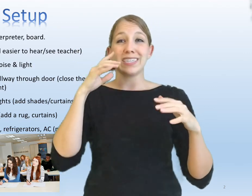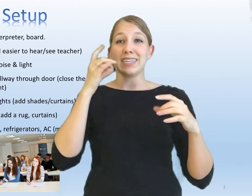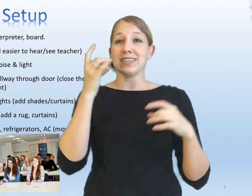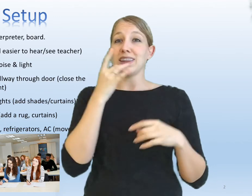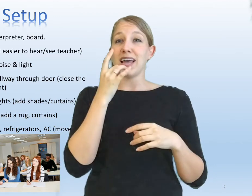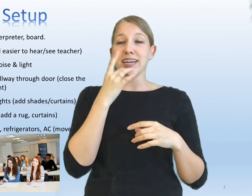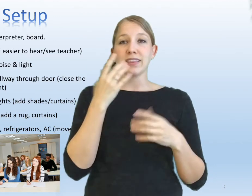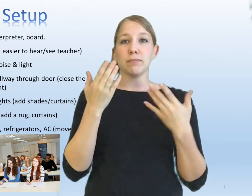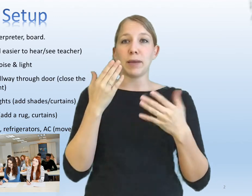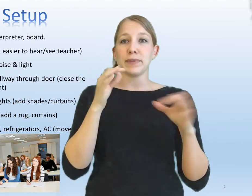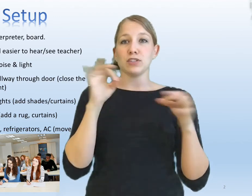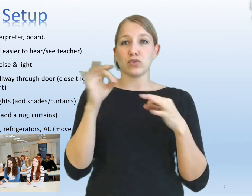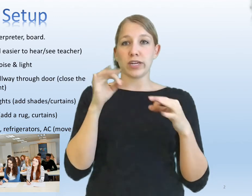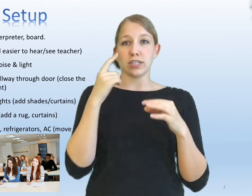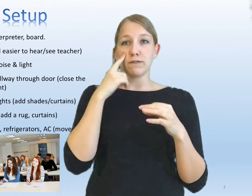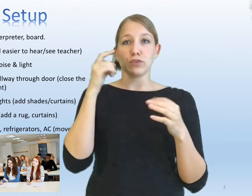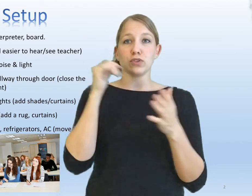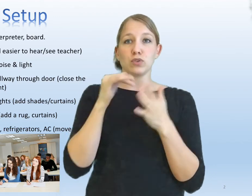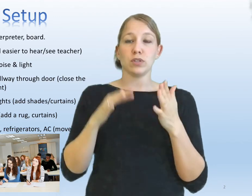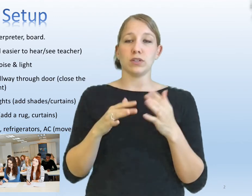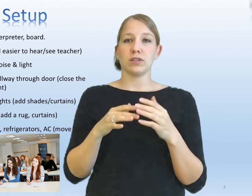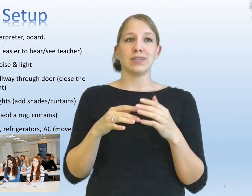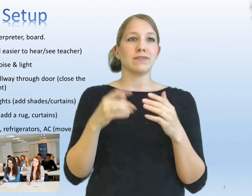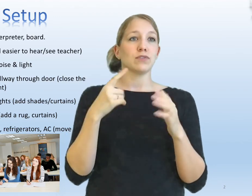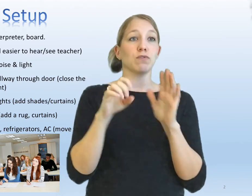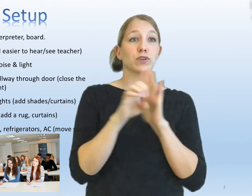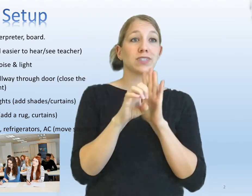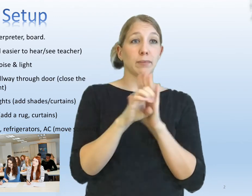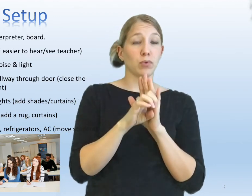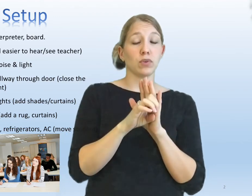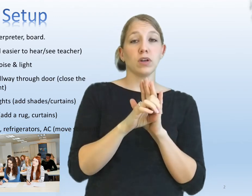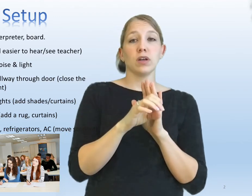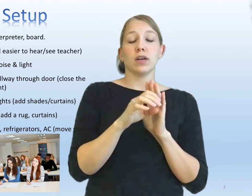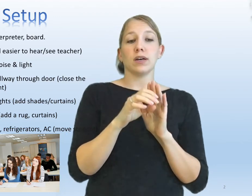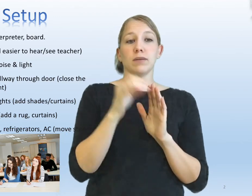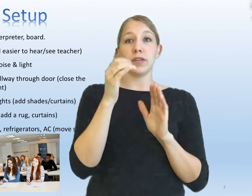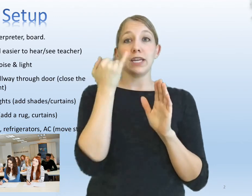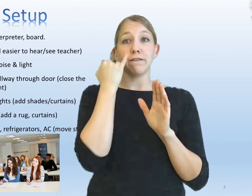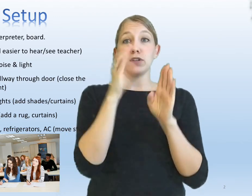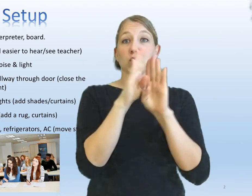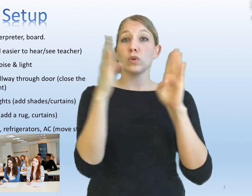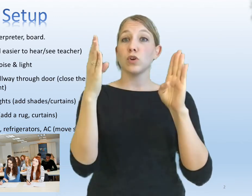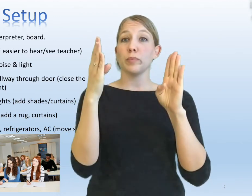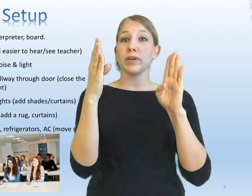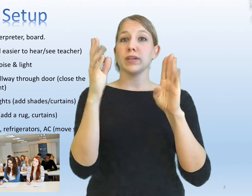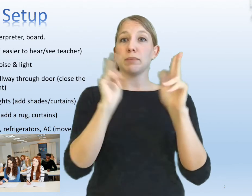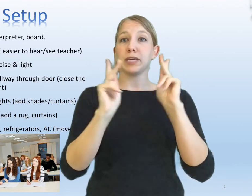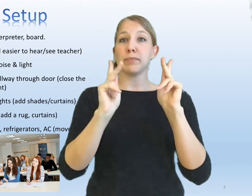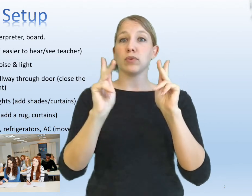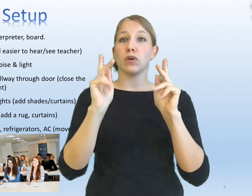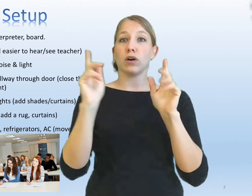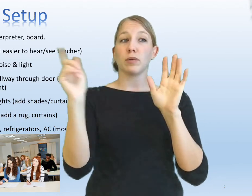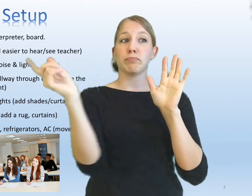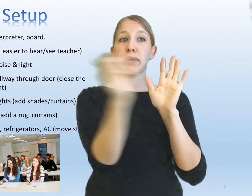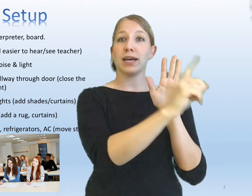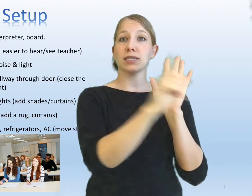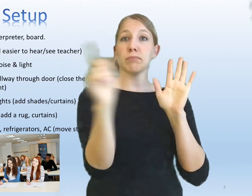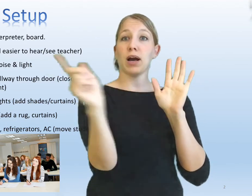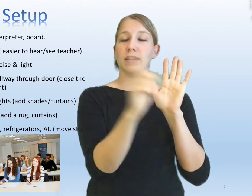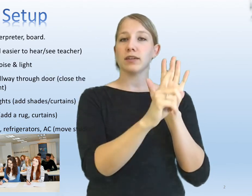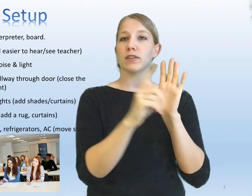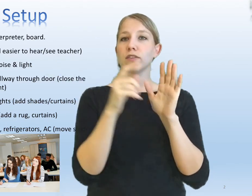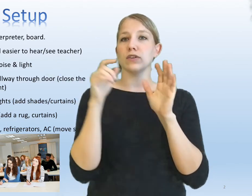noise and light that might be distracting for the student. So for example, if the doors open and people are